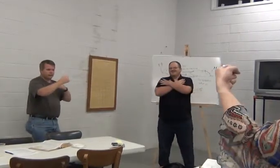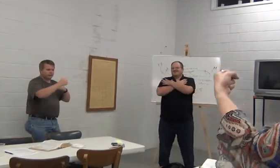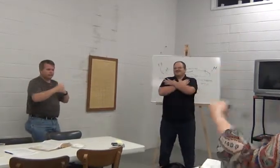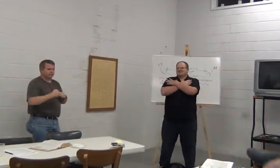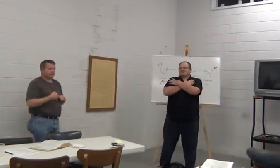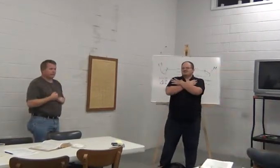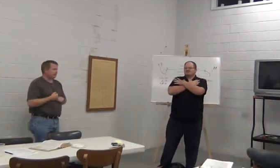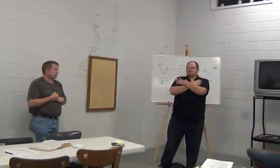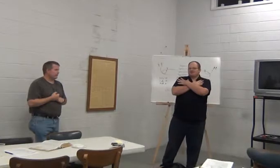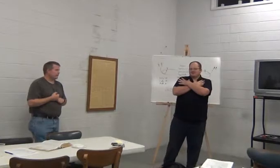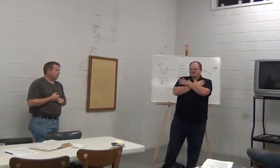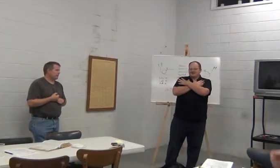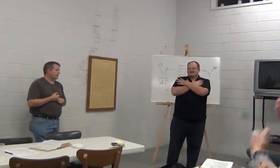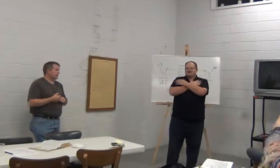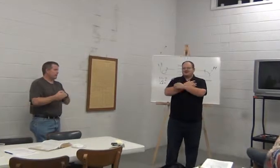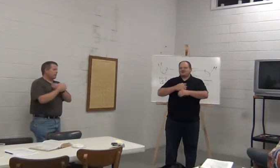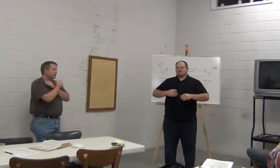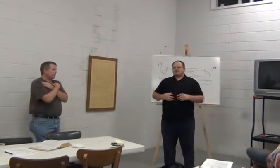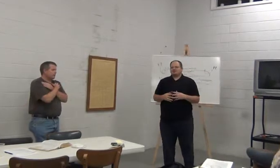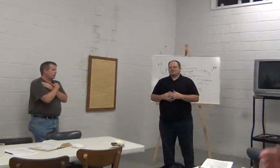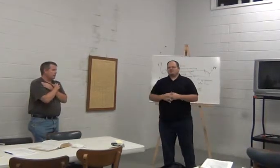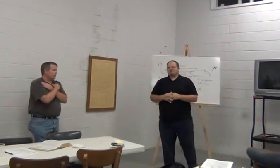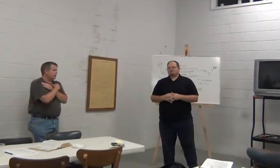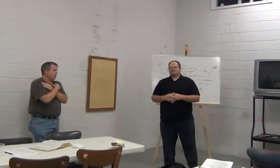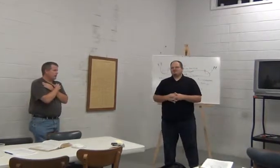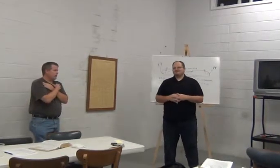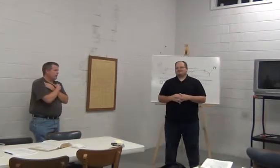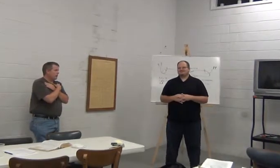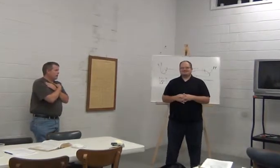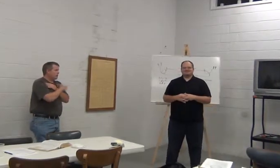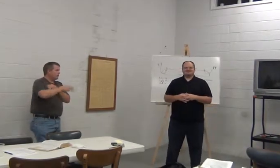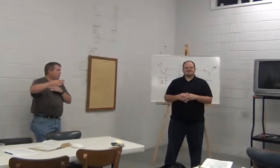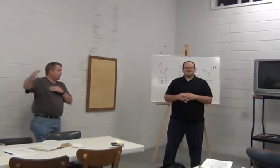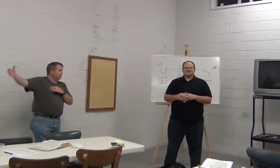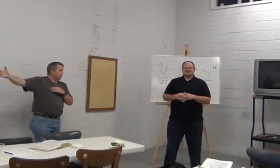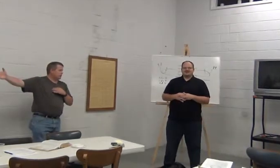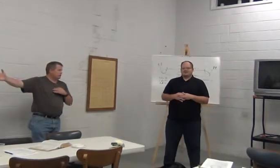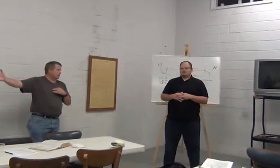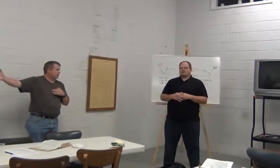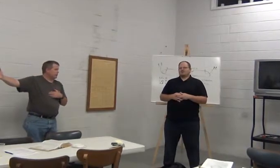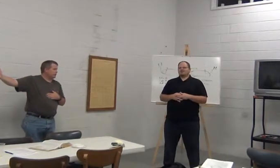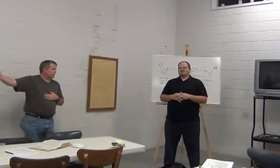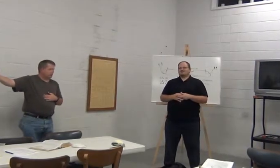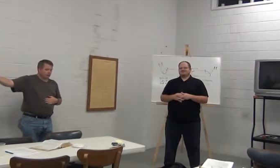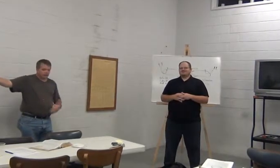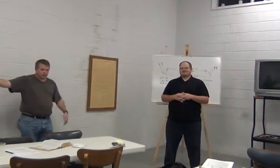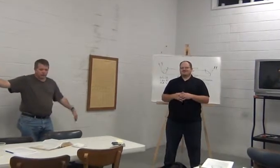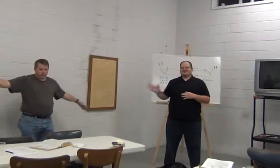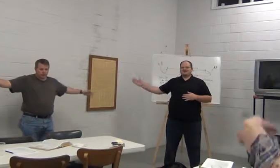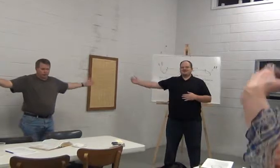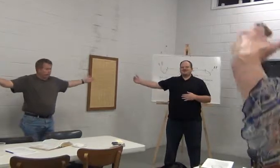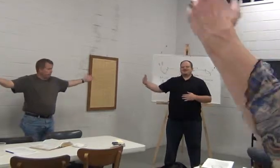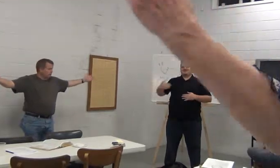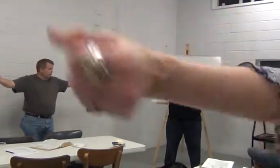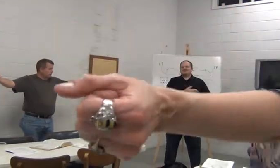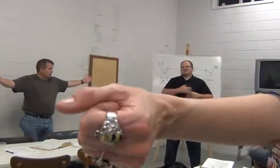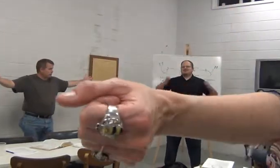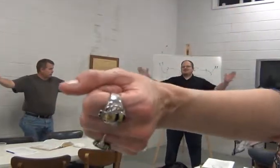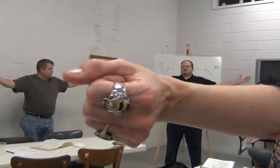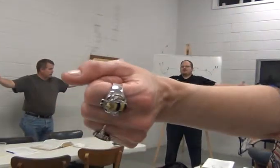Let's love these people. Right? All right. What's number one? It has two parts. Repent. Believe. What